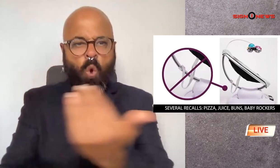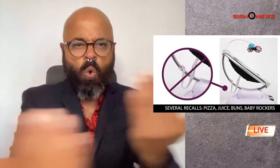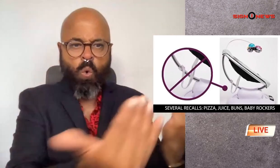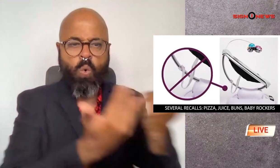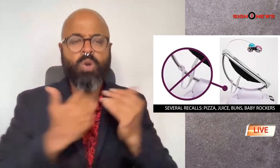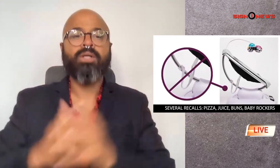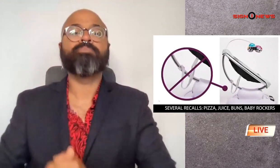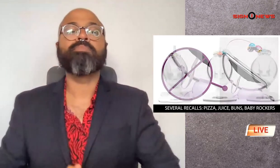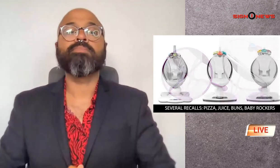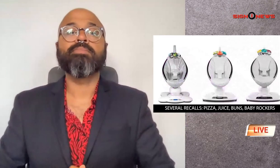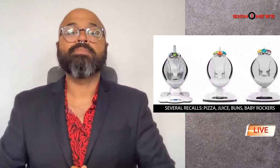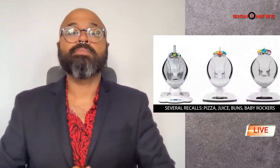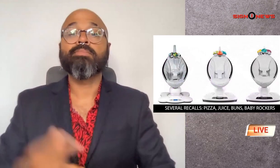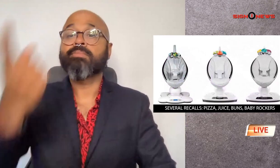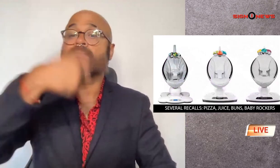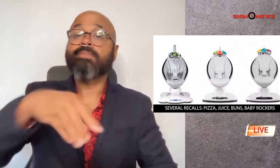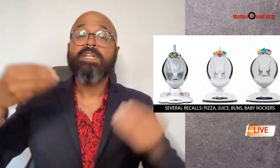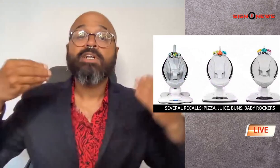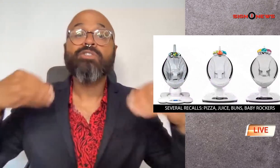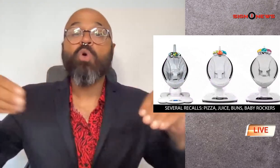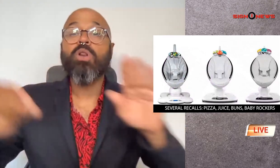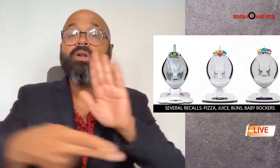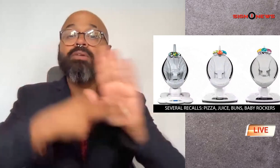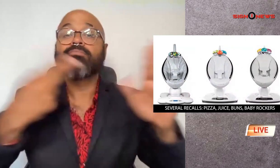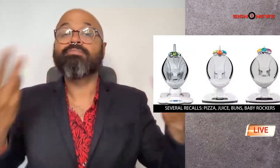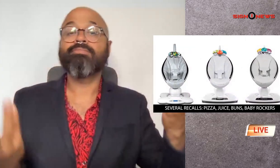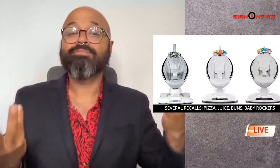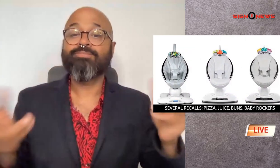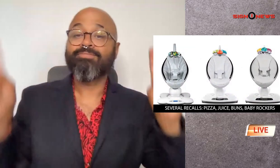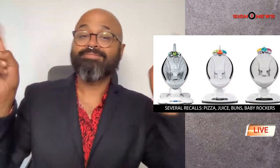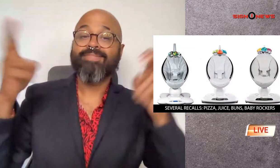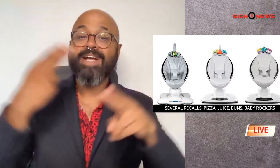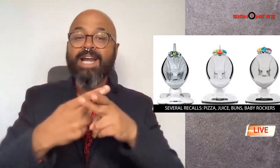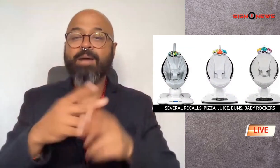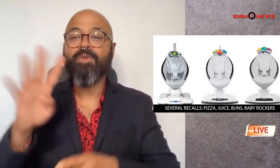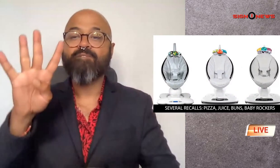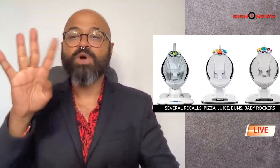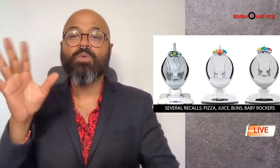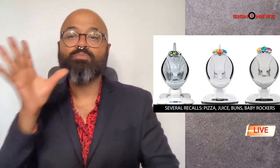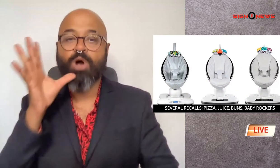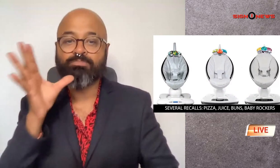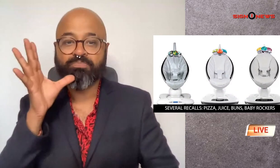recalled they were sold under the brand name for moms